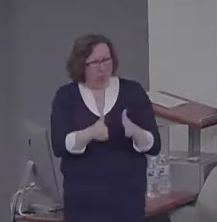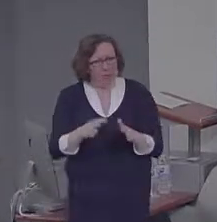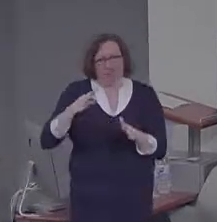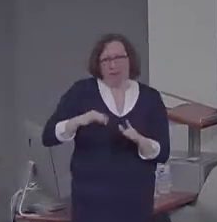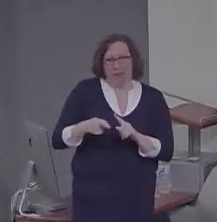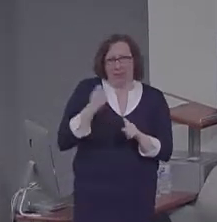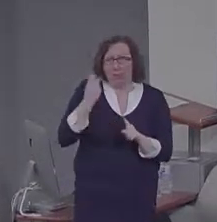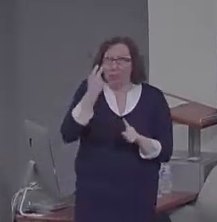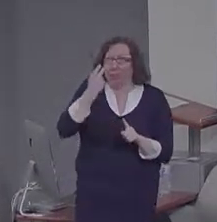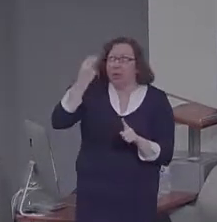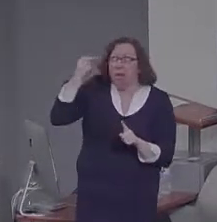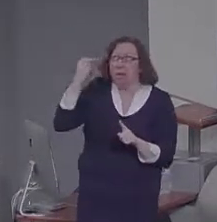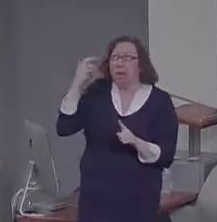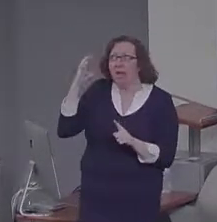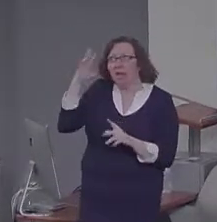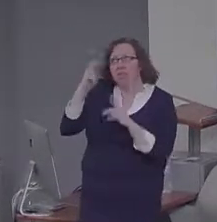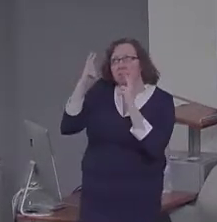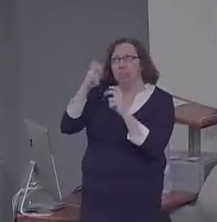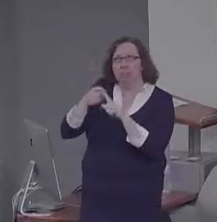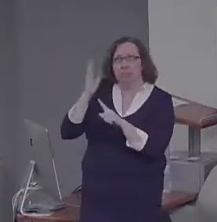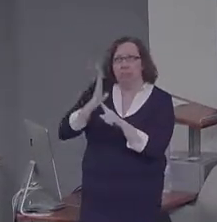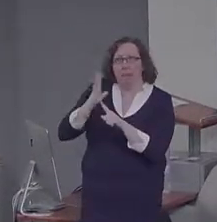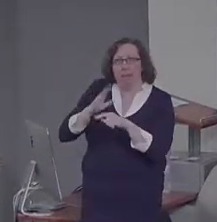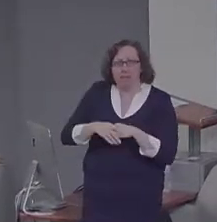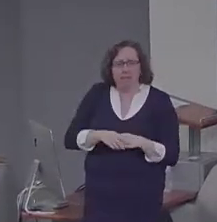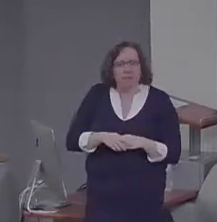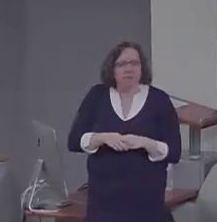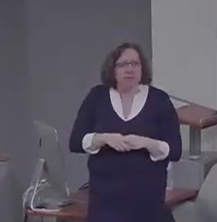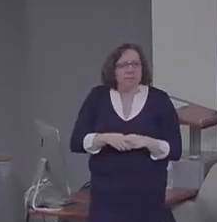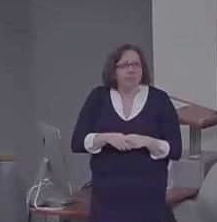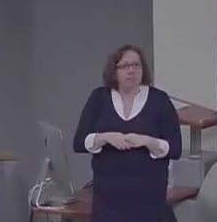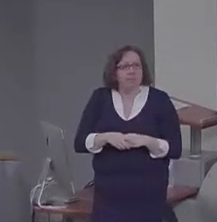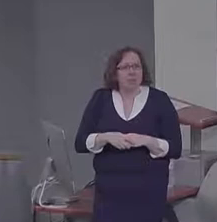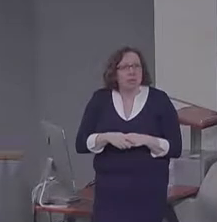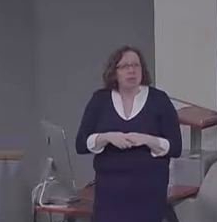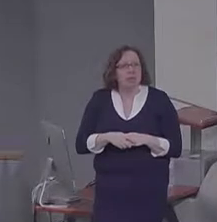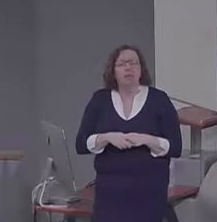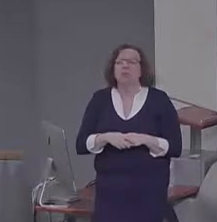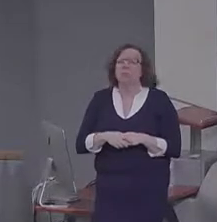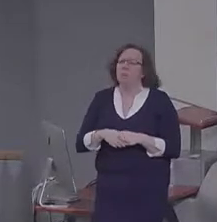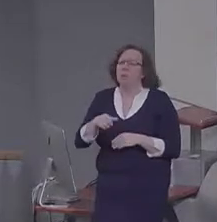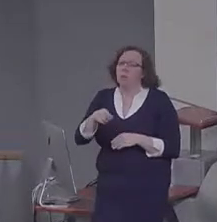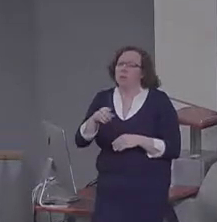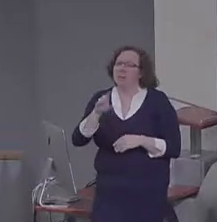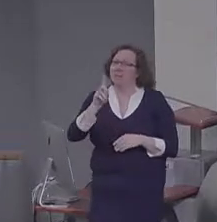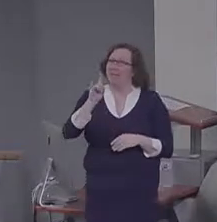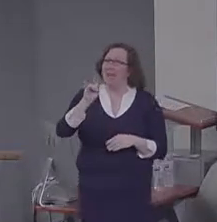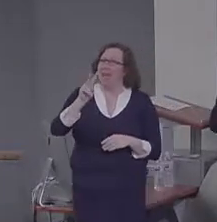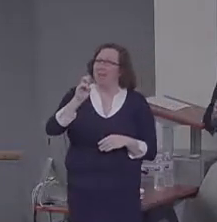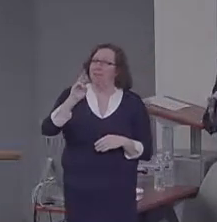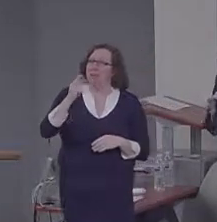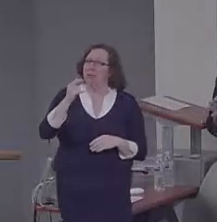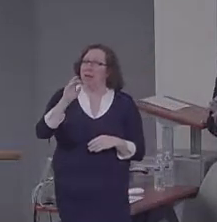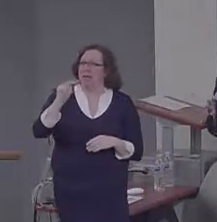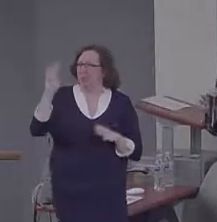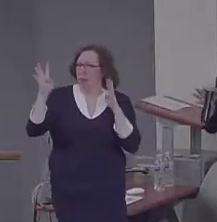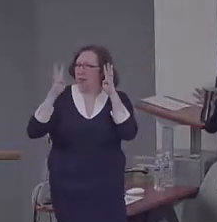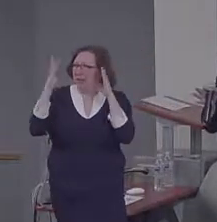carried out shortly after this first line of work on the topic of diverging creative thinking. Normally, when you think of creative